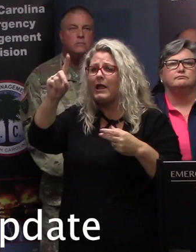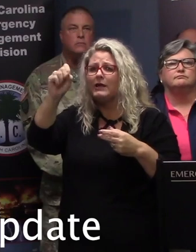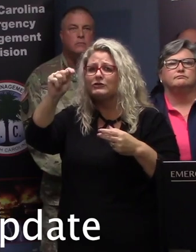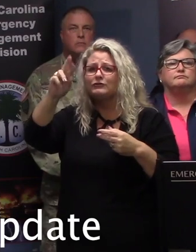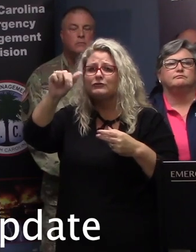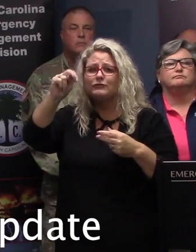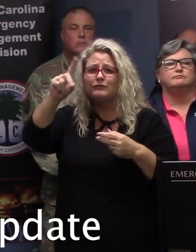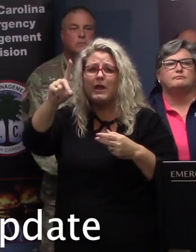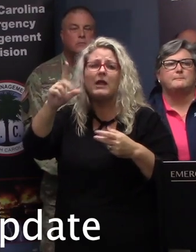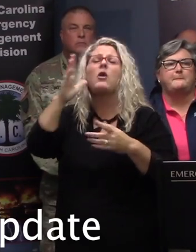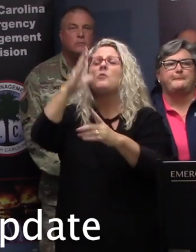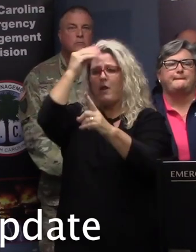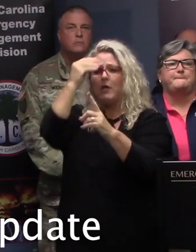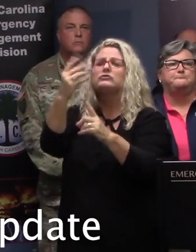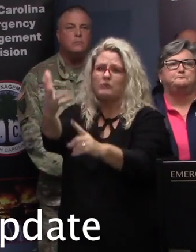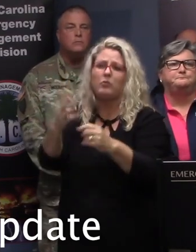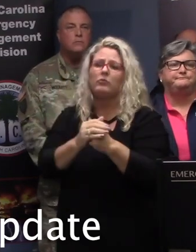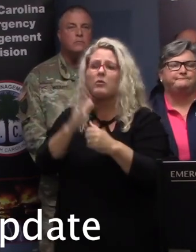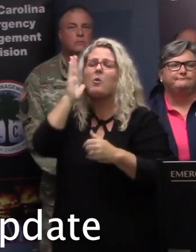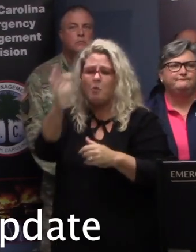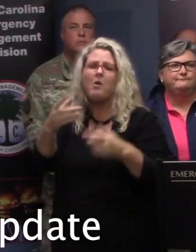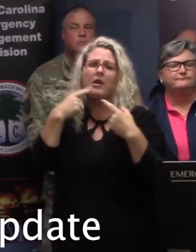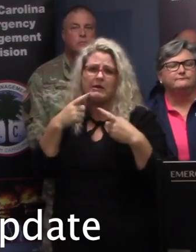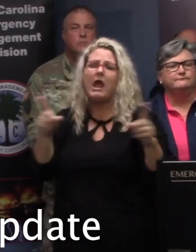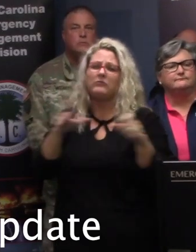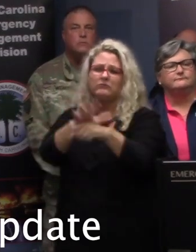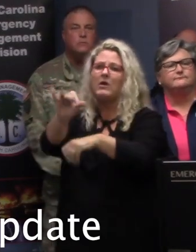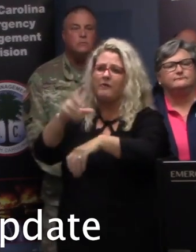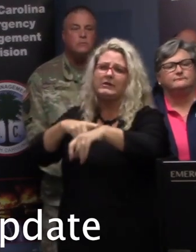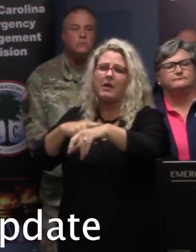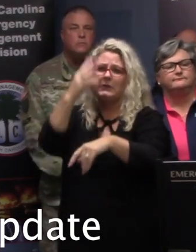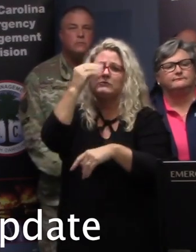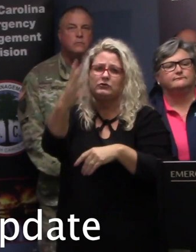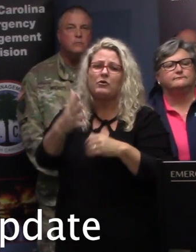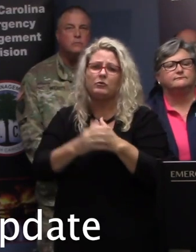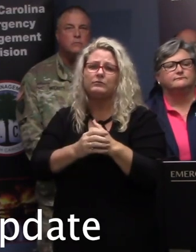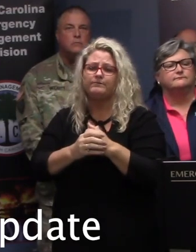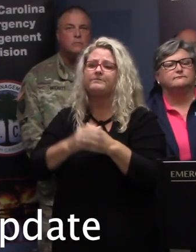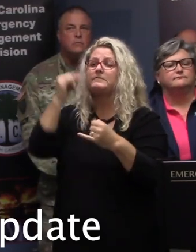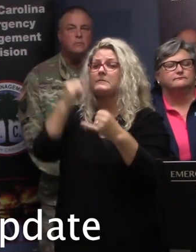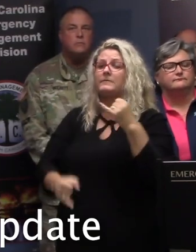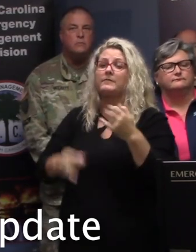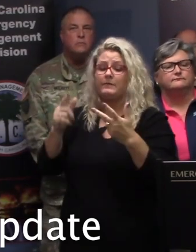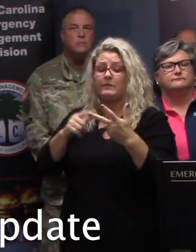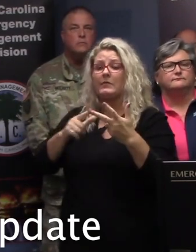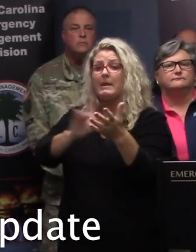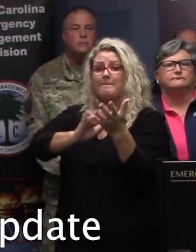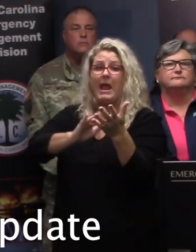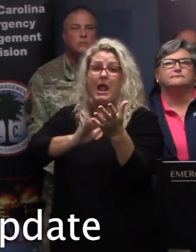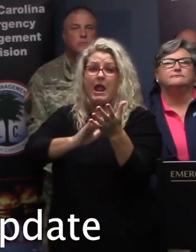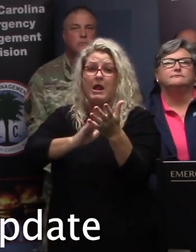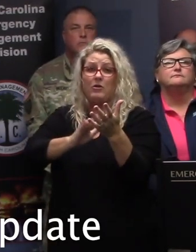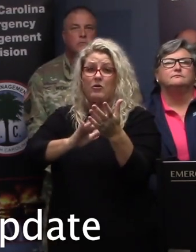announced as needed, and the public will be alerted in plenty of time. Finally, number three, medical evacuations.